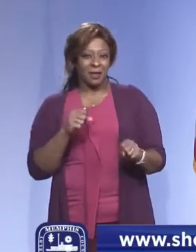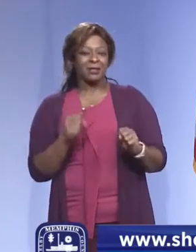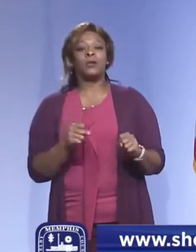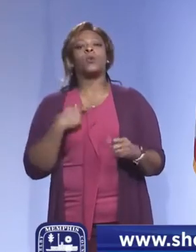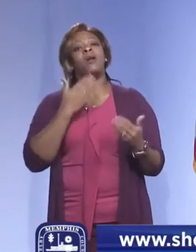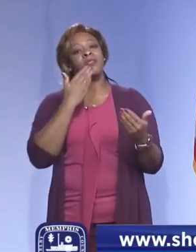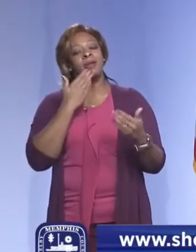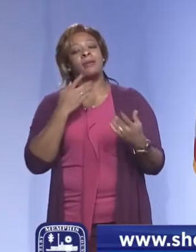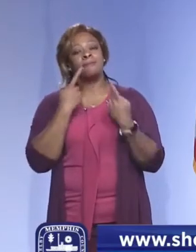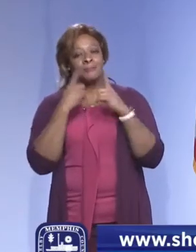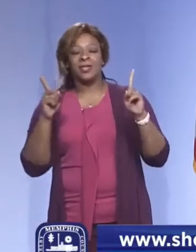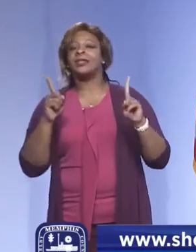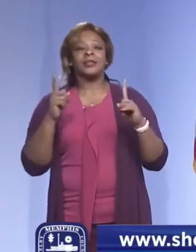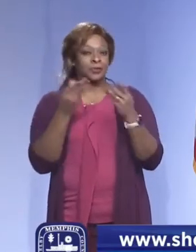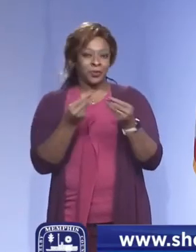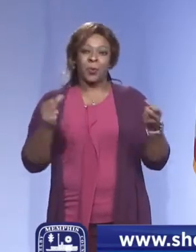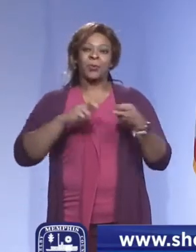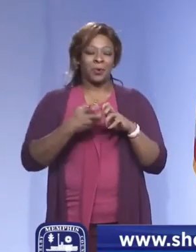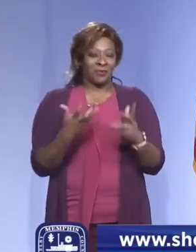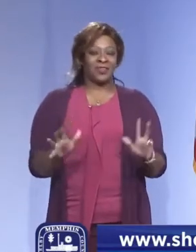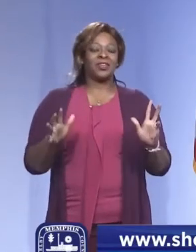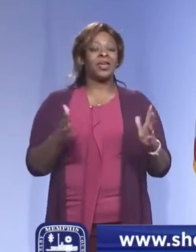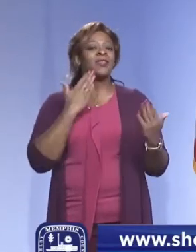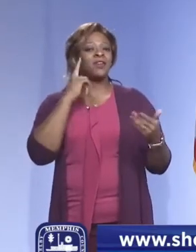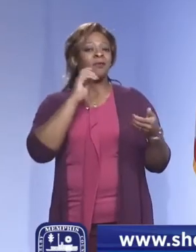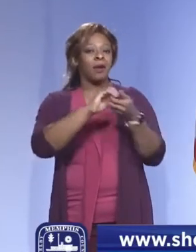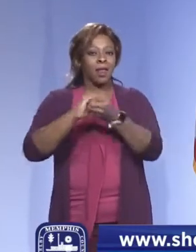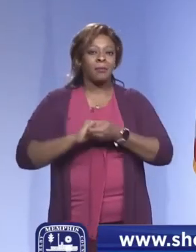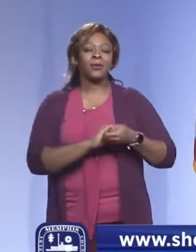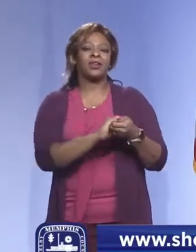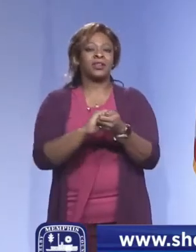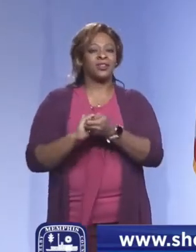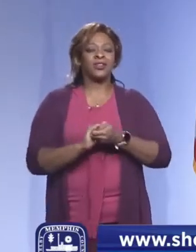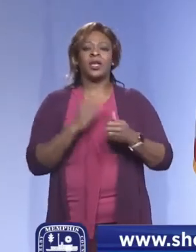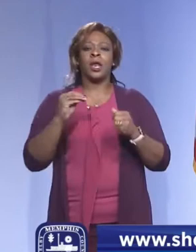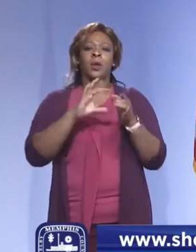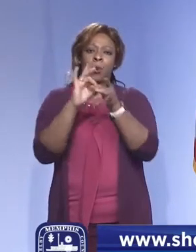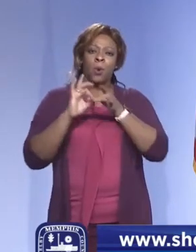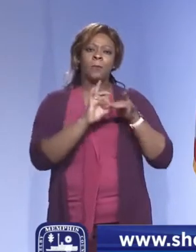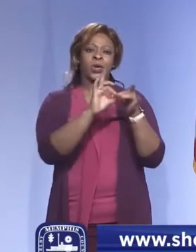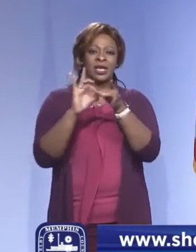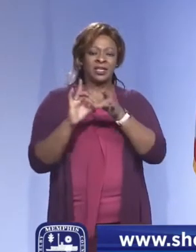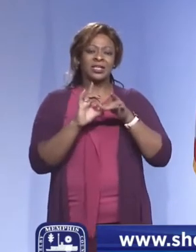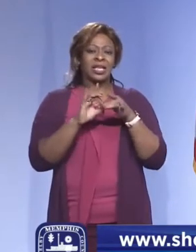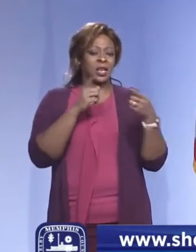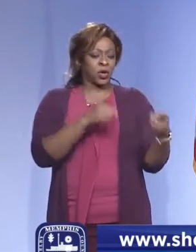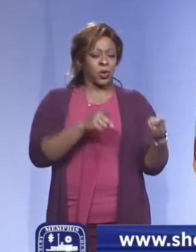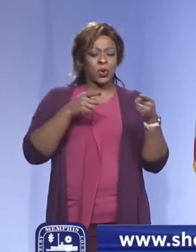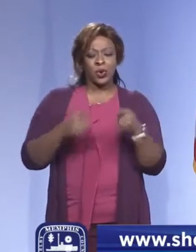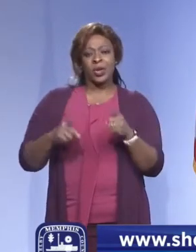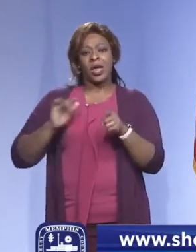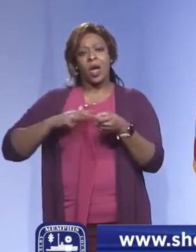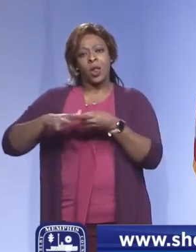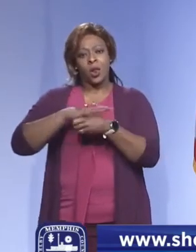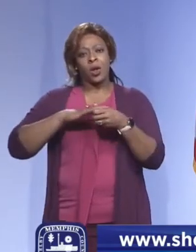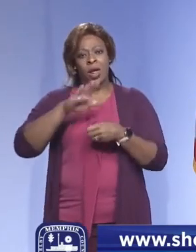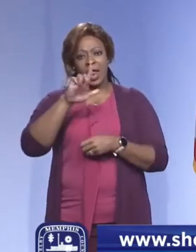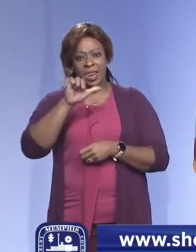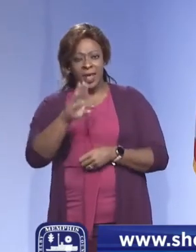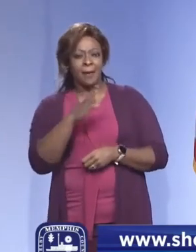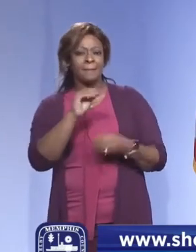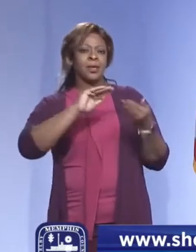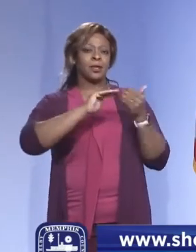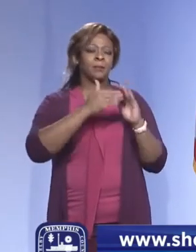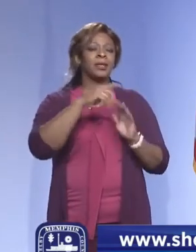happy to announce that. We're thankful for the collaboration and the cooperation that occurred among our local labs and our